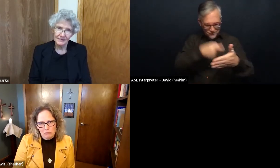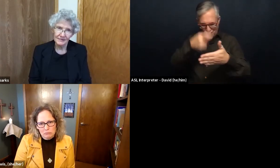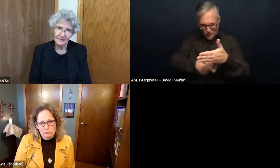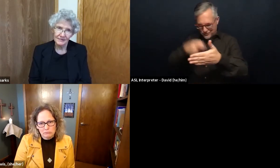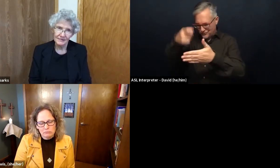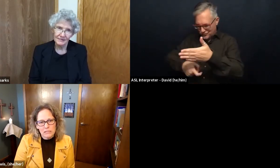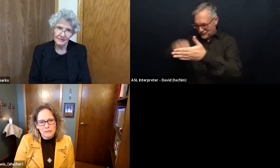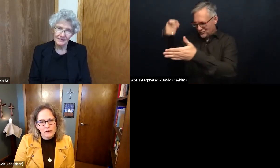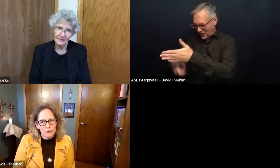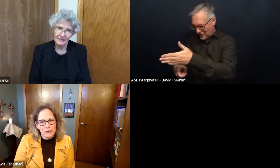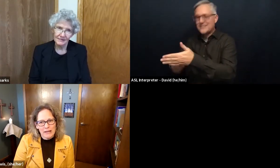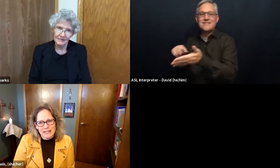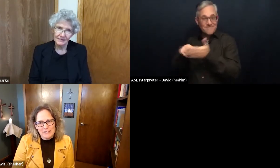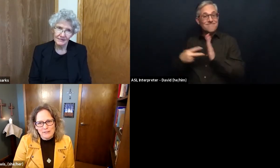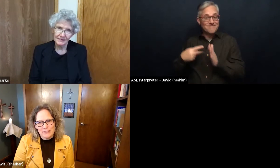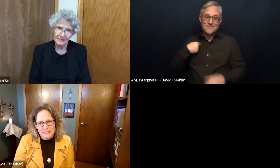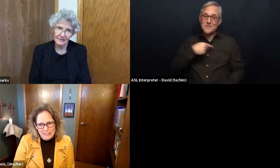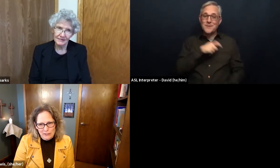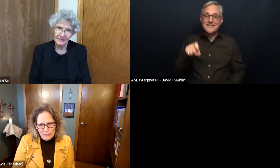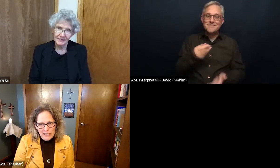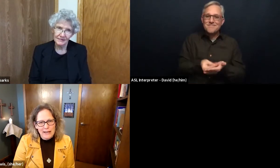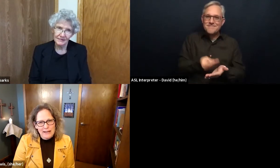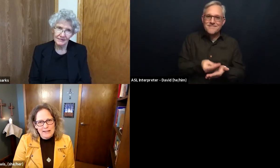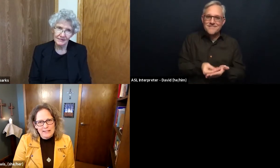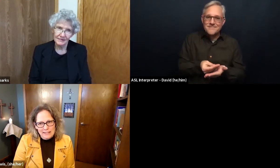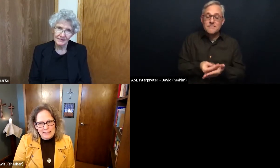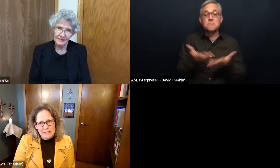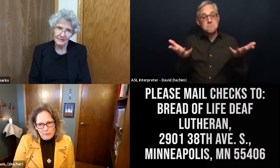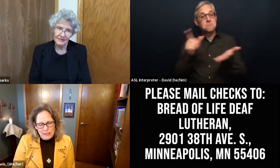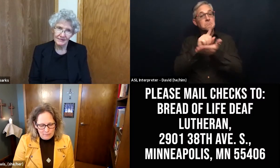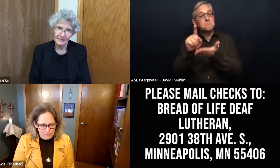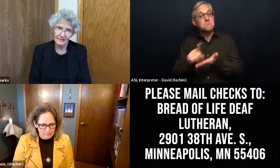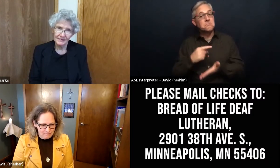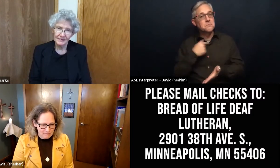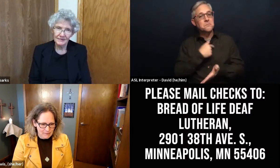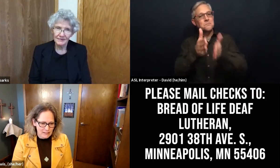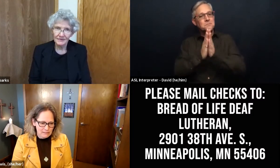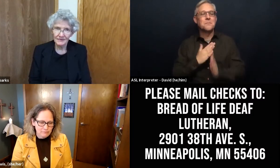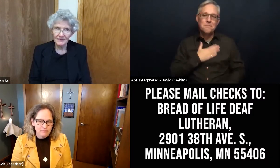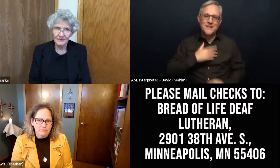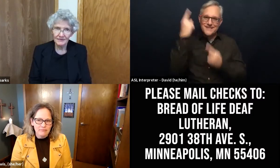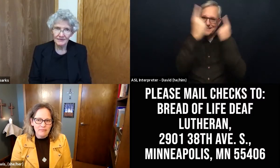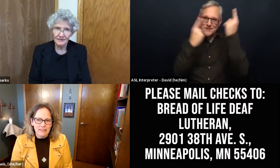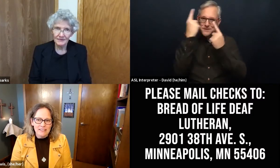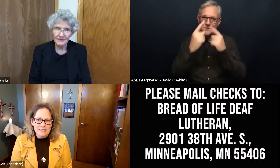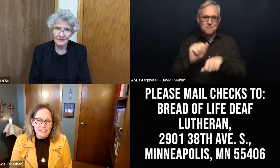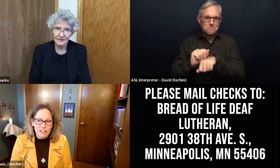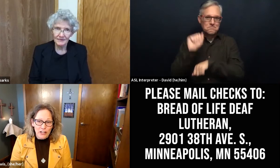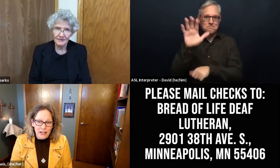And so every week we ask you to consider sending some money to send a check